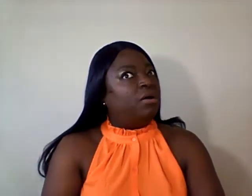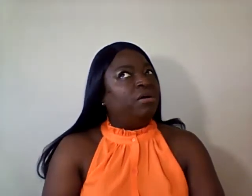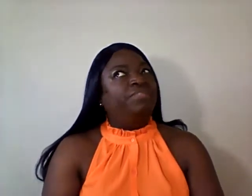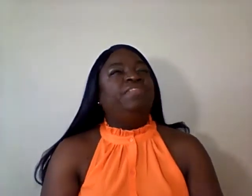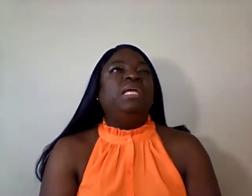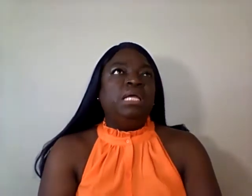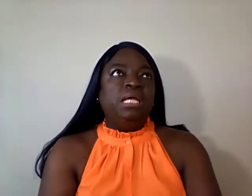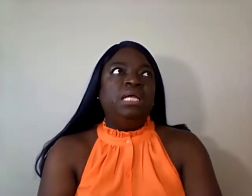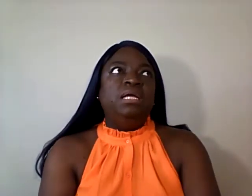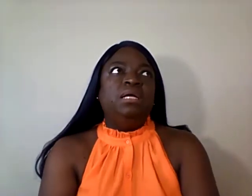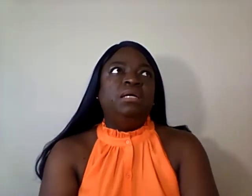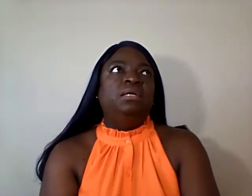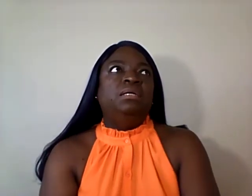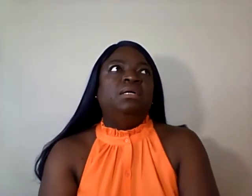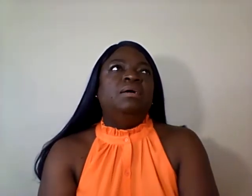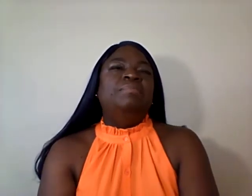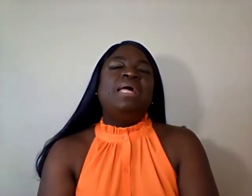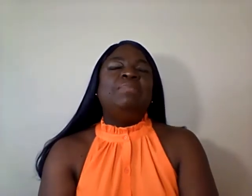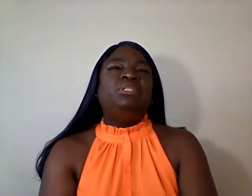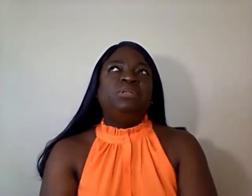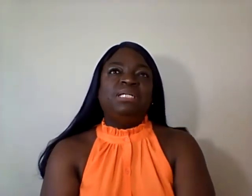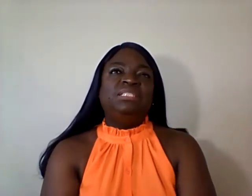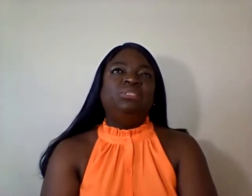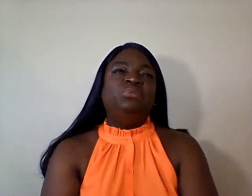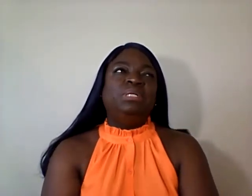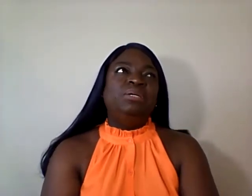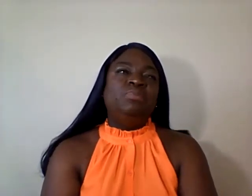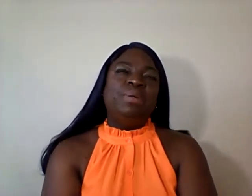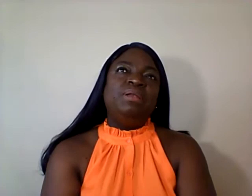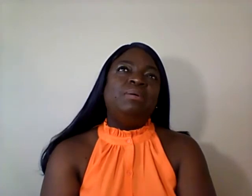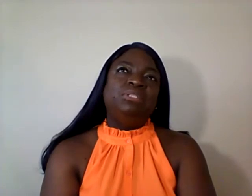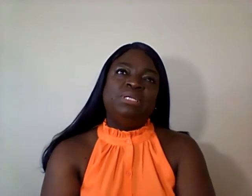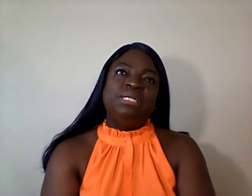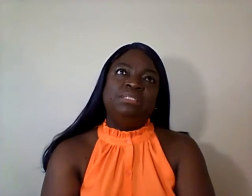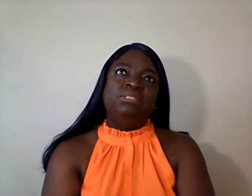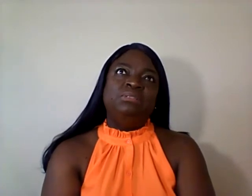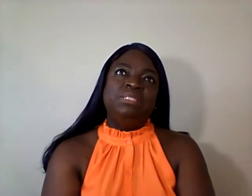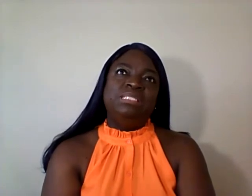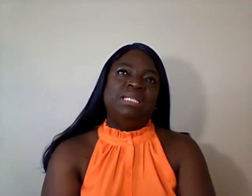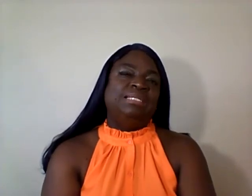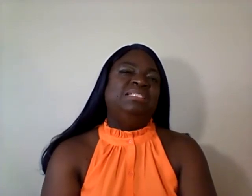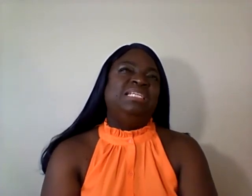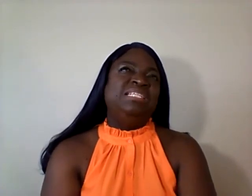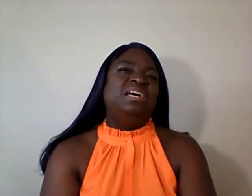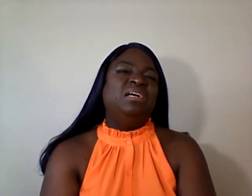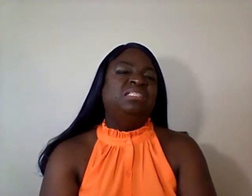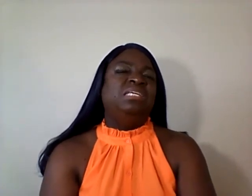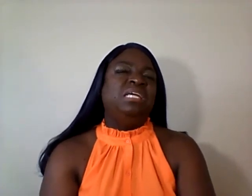Coffee. But I've been trying to do a little better. I've been trying to do this, like, detox tea.